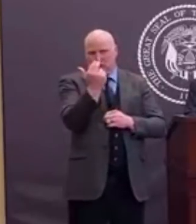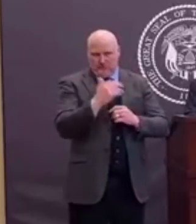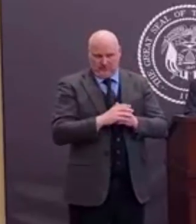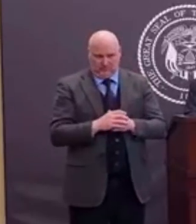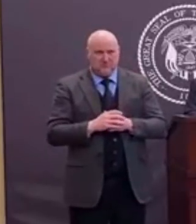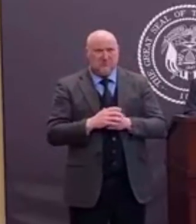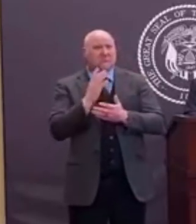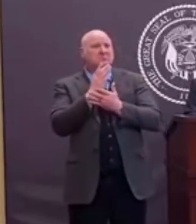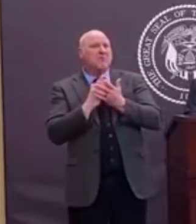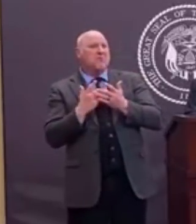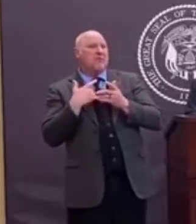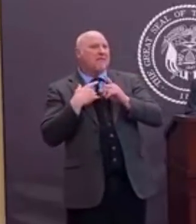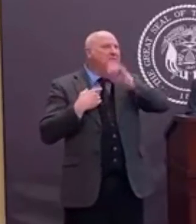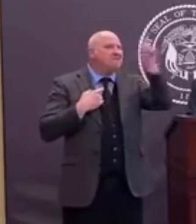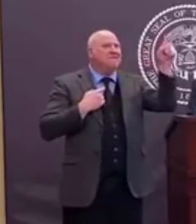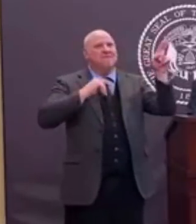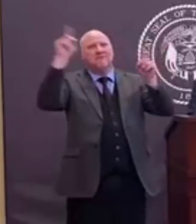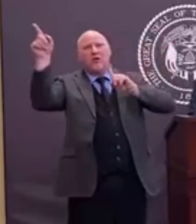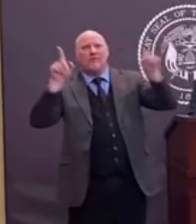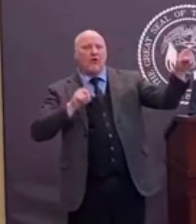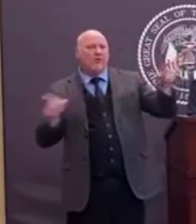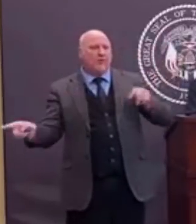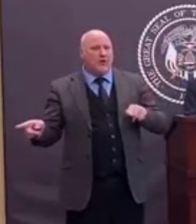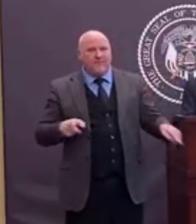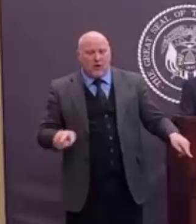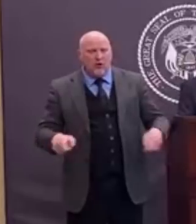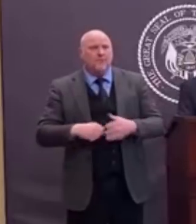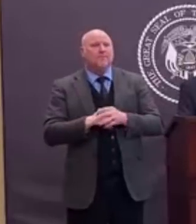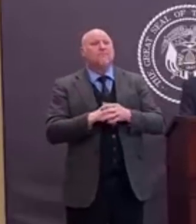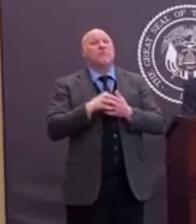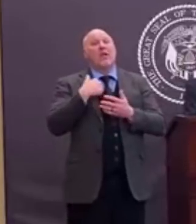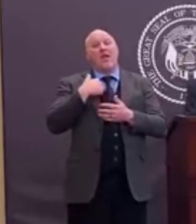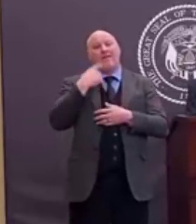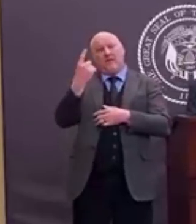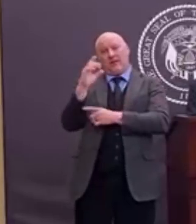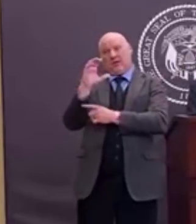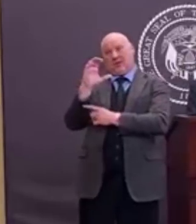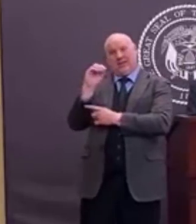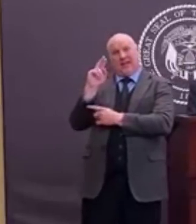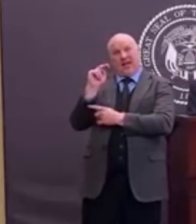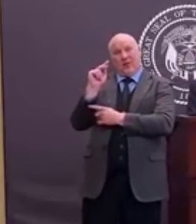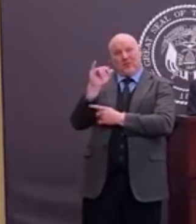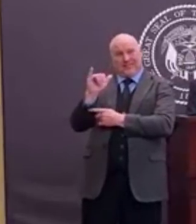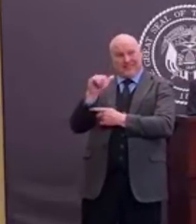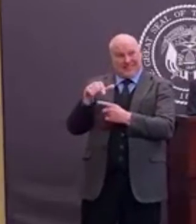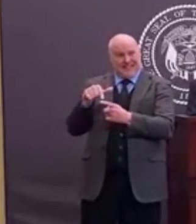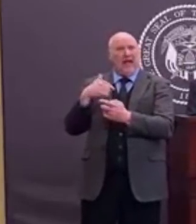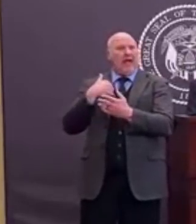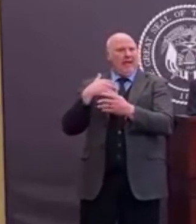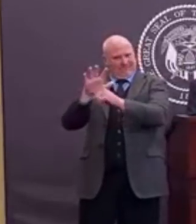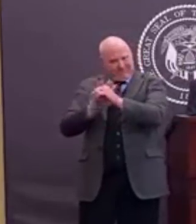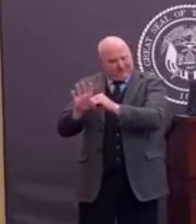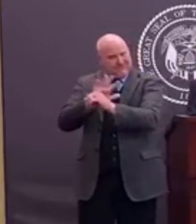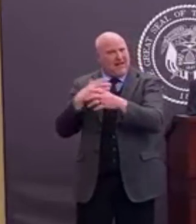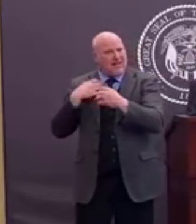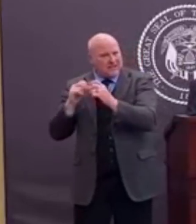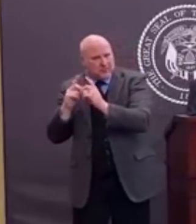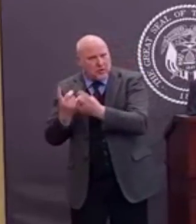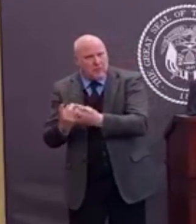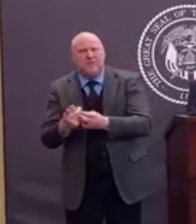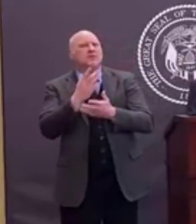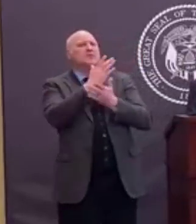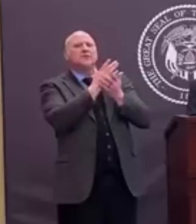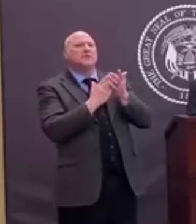counties share a health department. We're two or three counties together. But we have 13 of them. And so we are